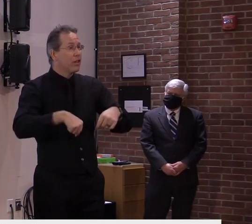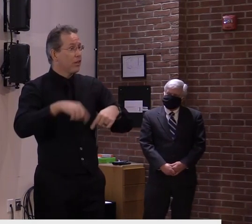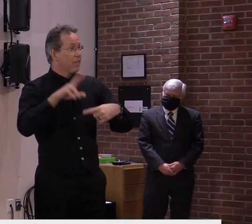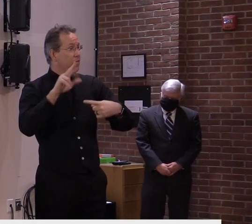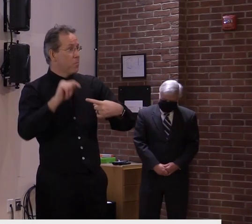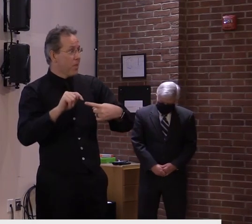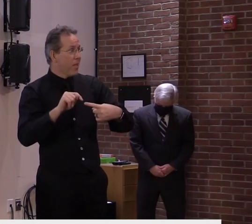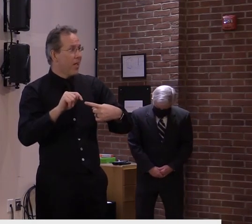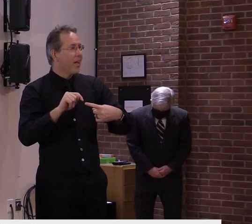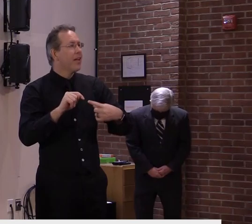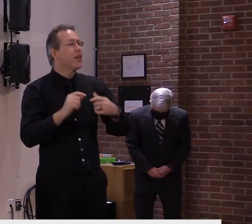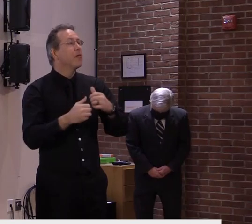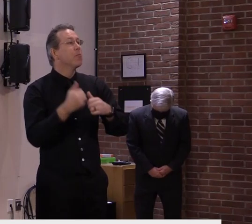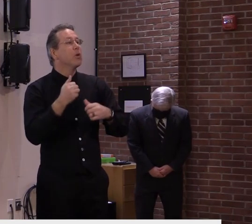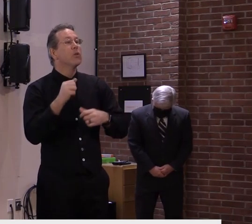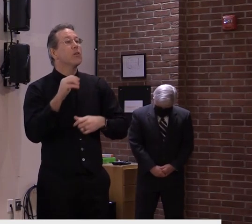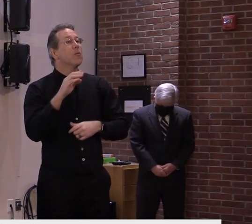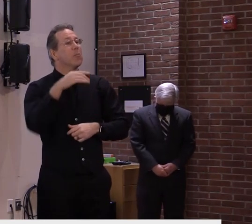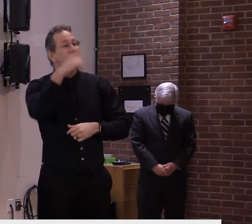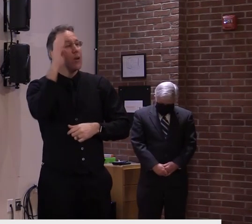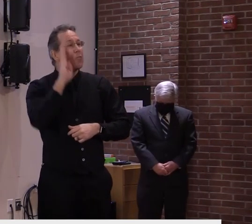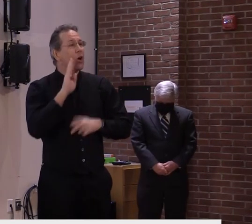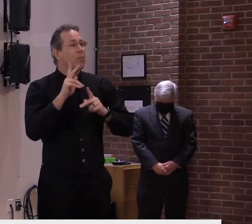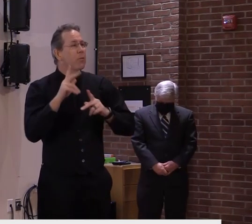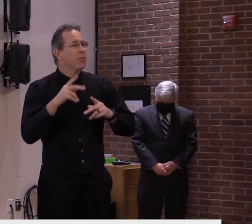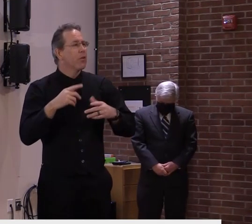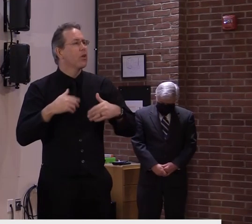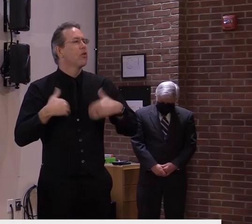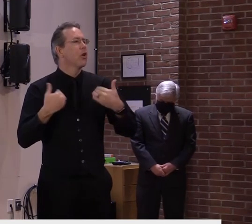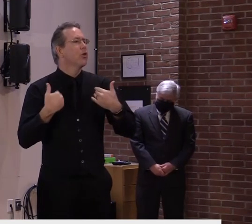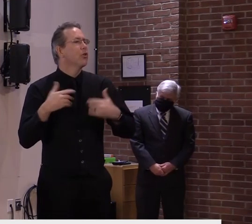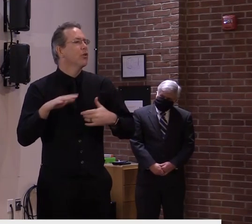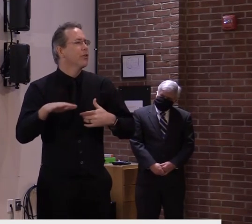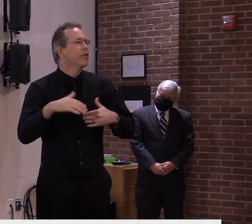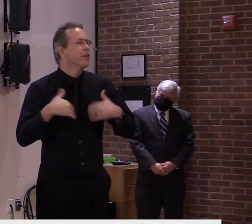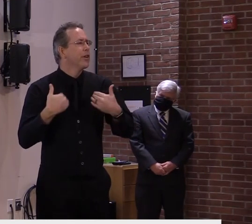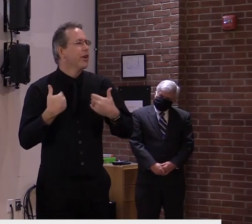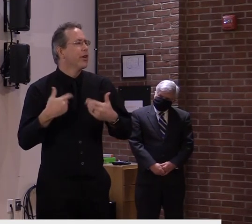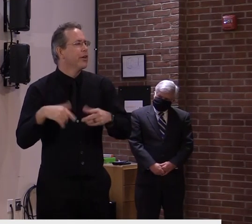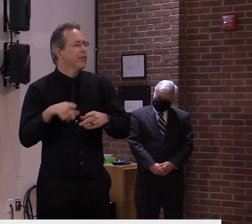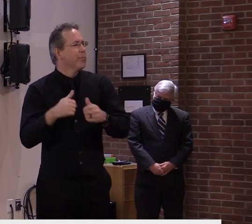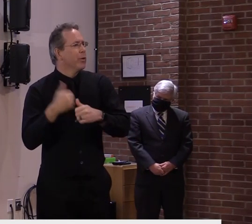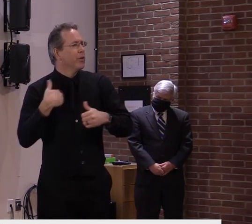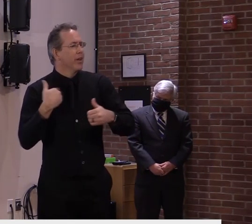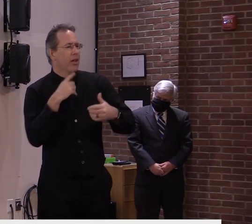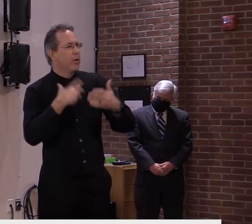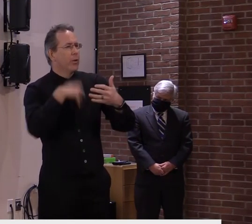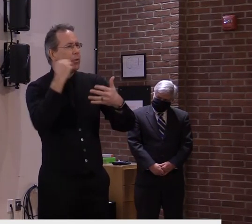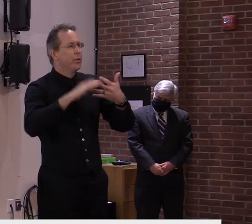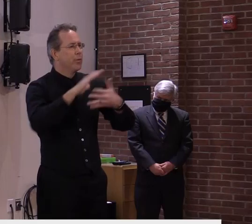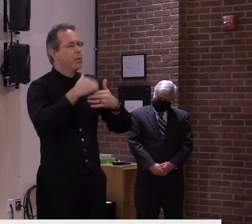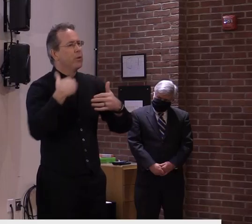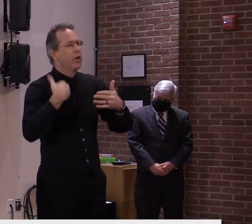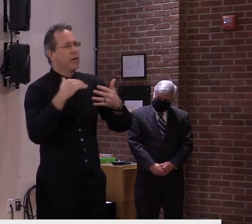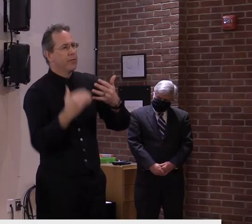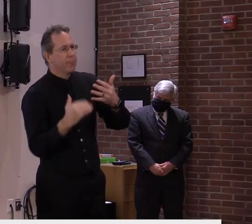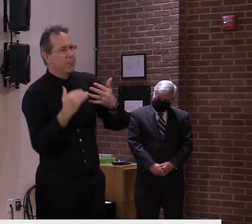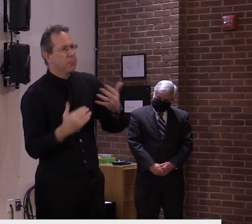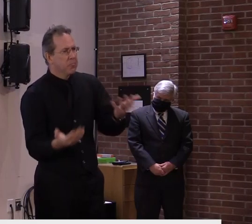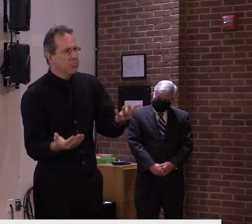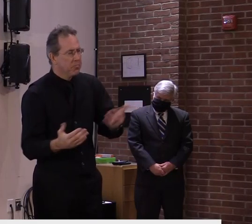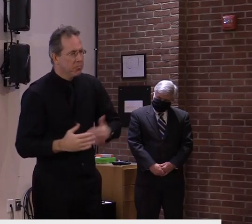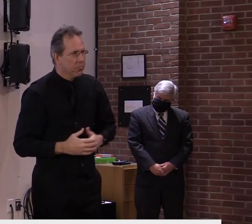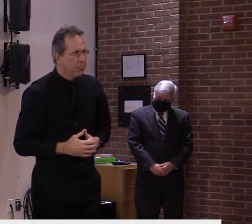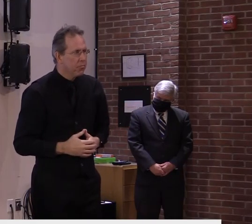Vermont. That's what I mean. So the majority of them will probably come after those initial higher age